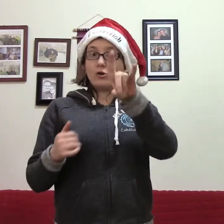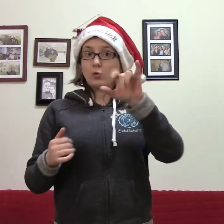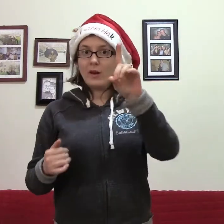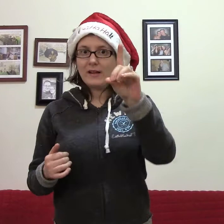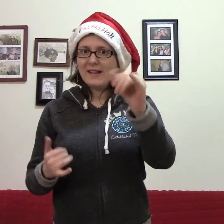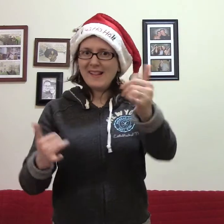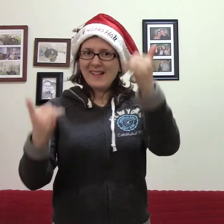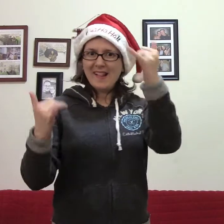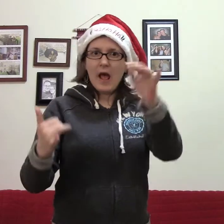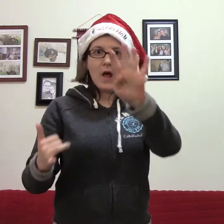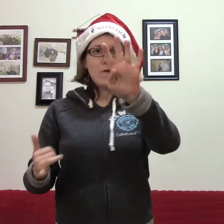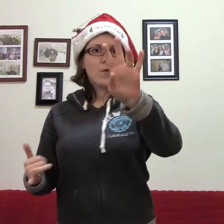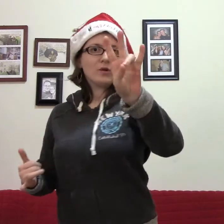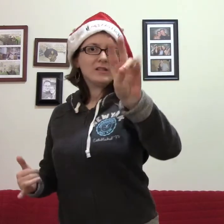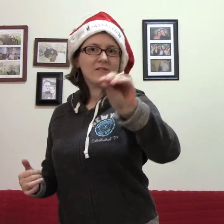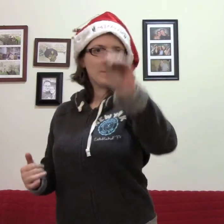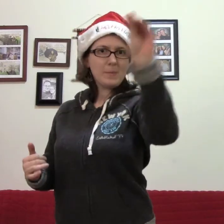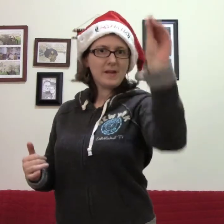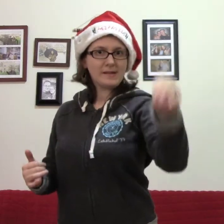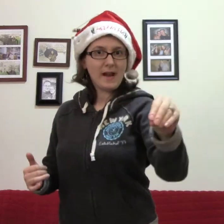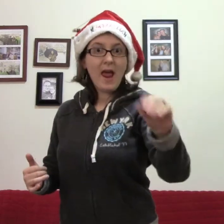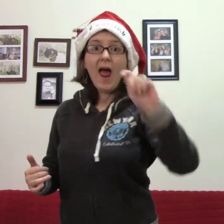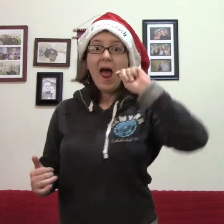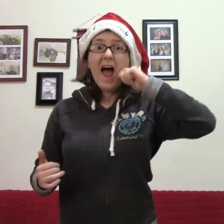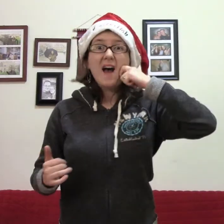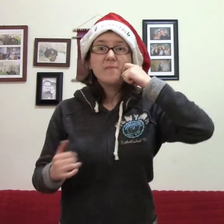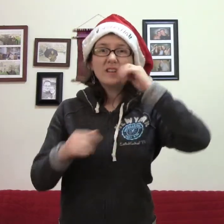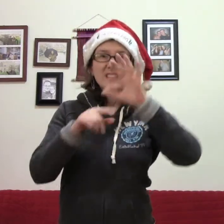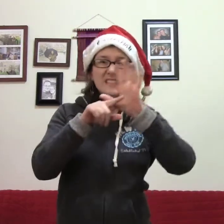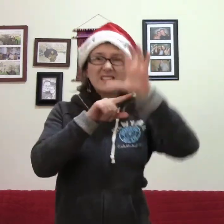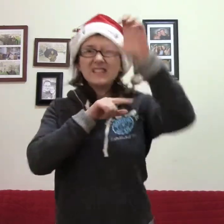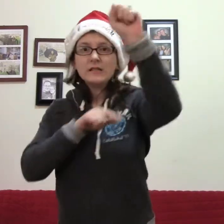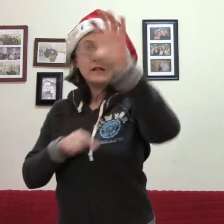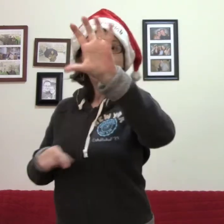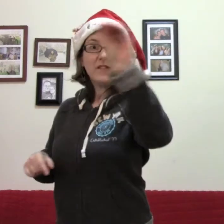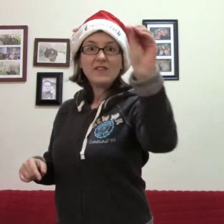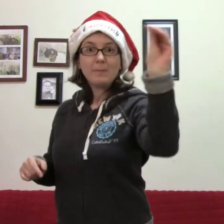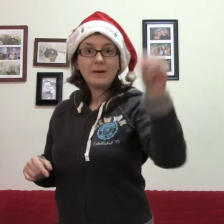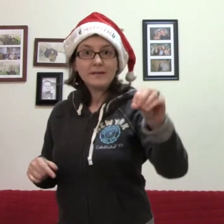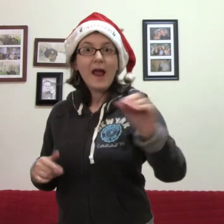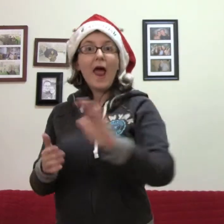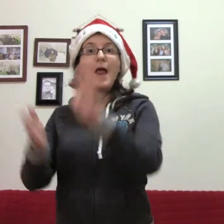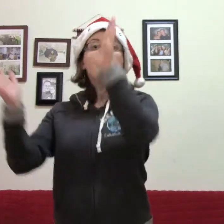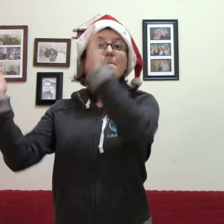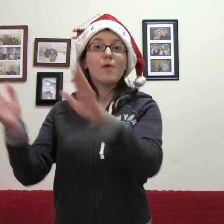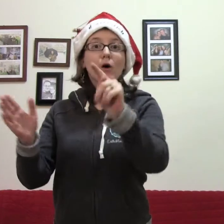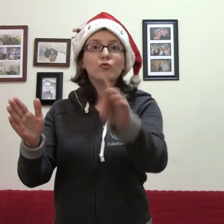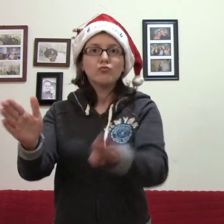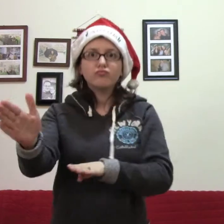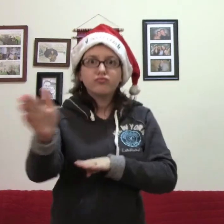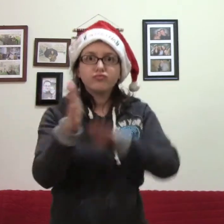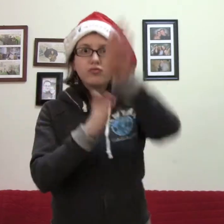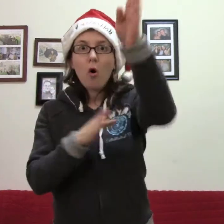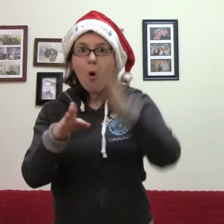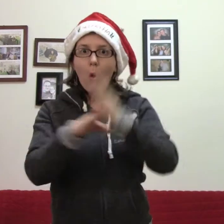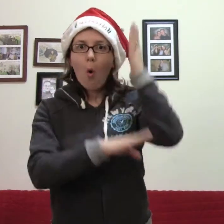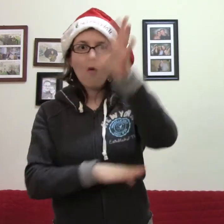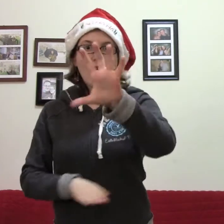going